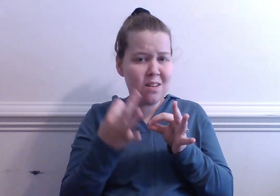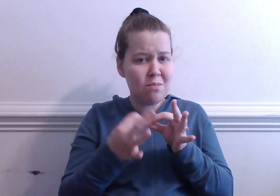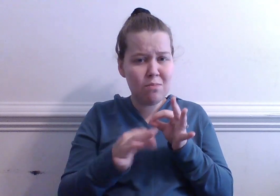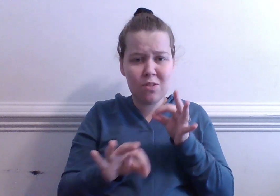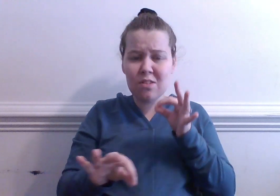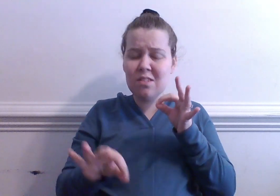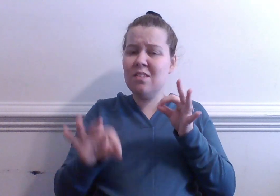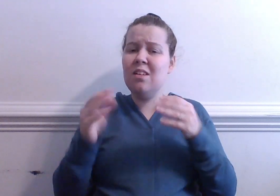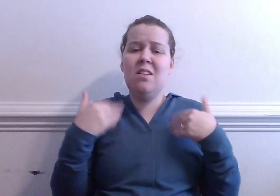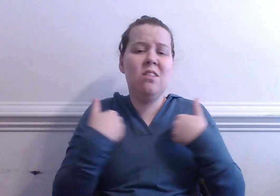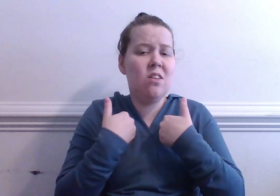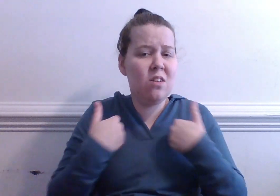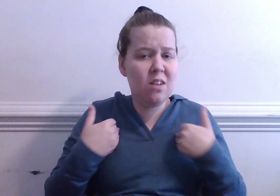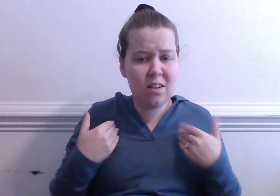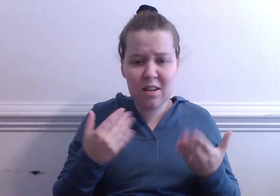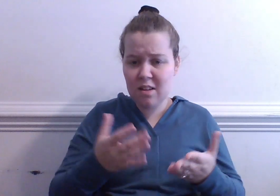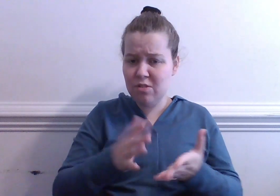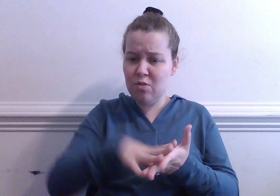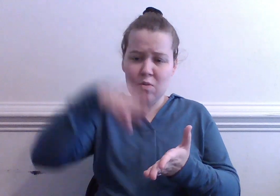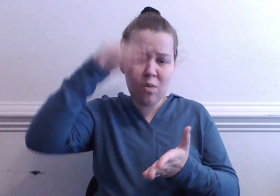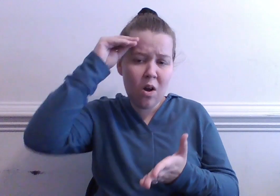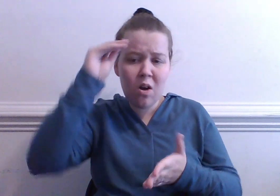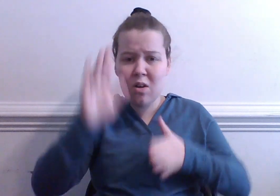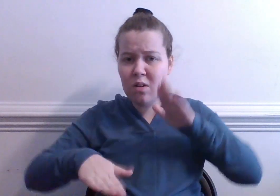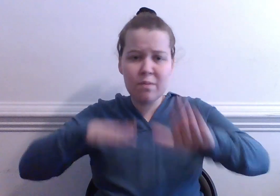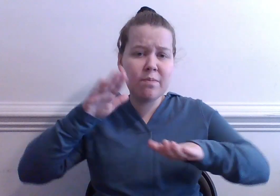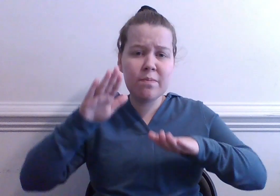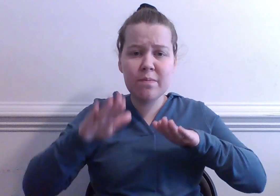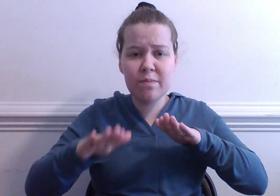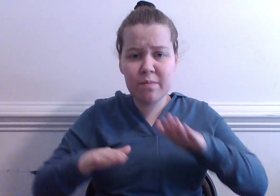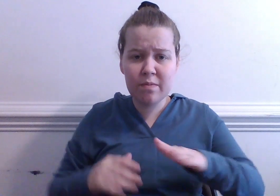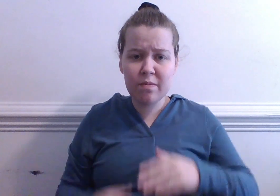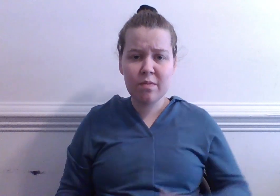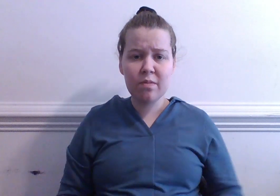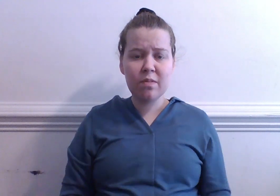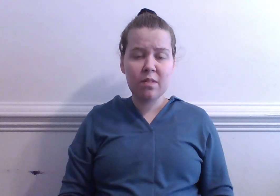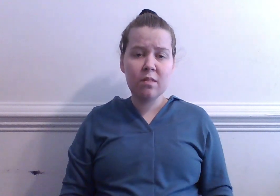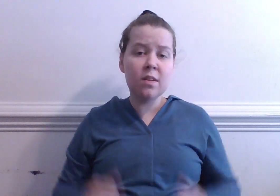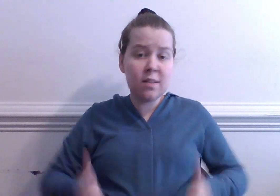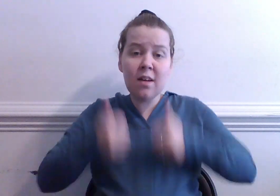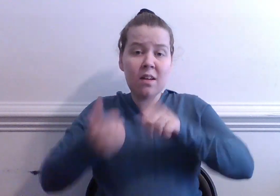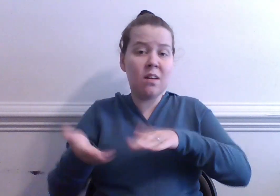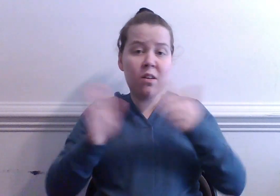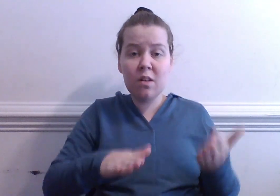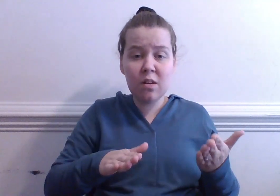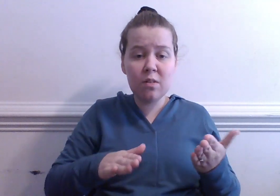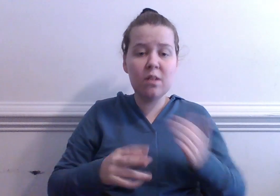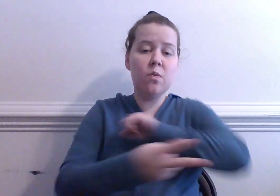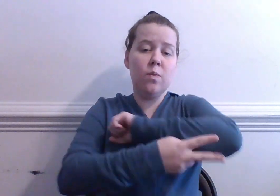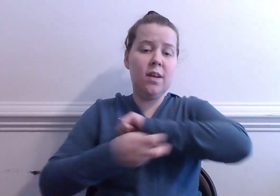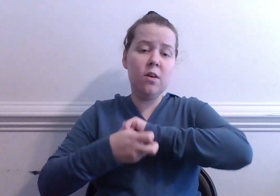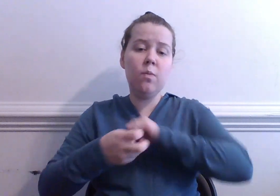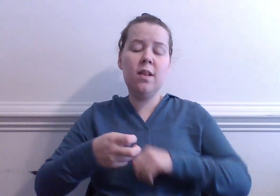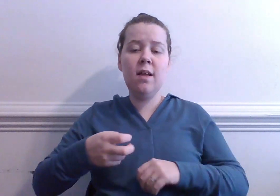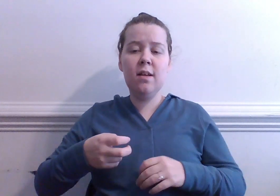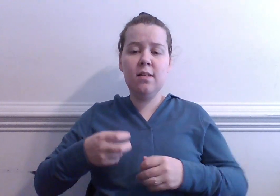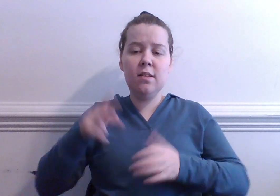learning how to grow We live, we die, we steal, we kill, we lie Just like